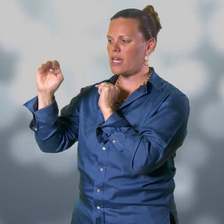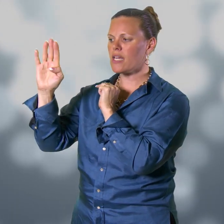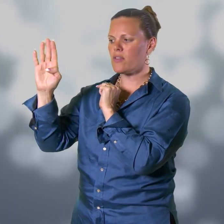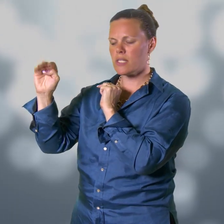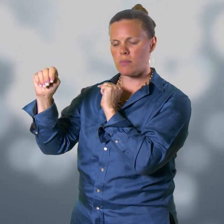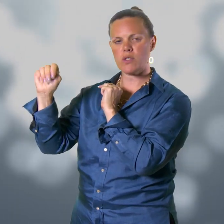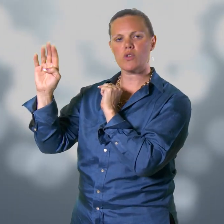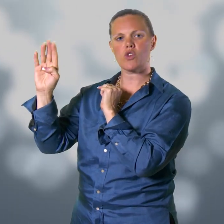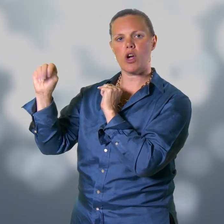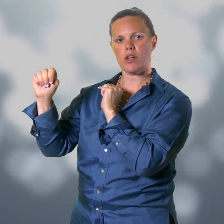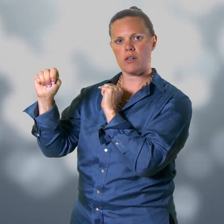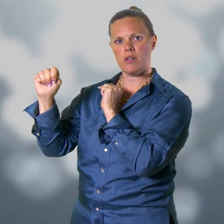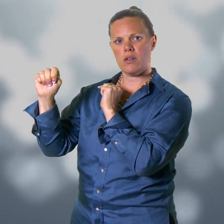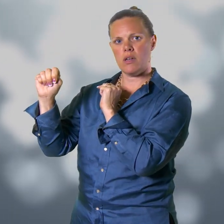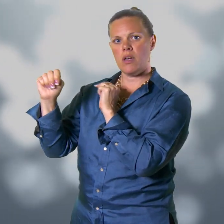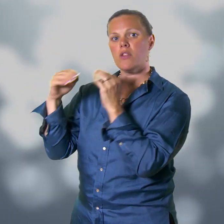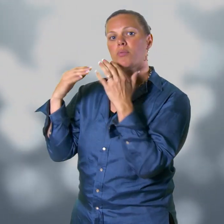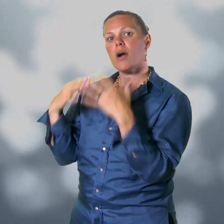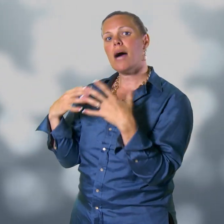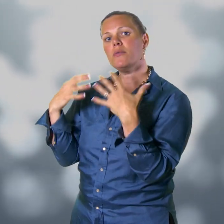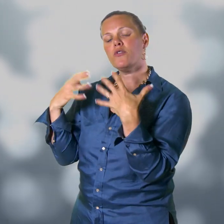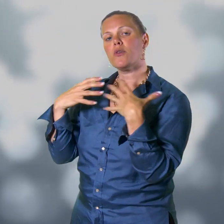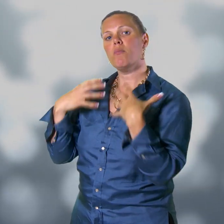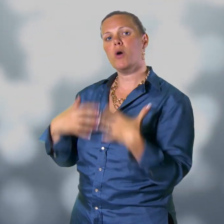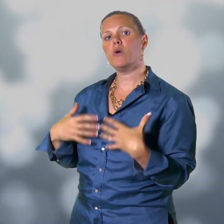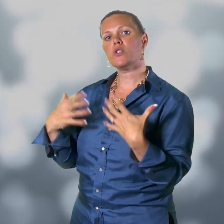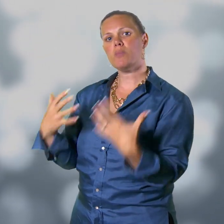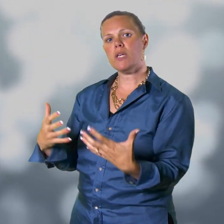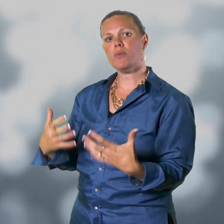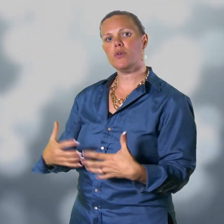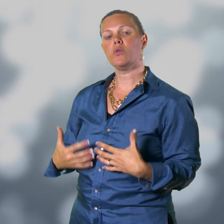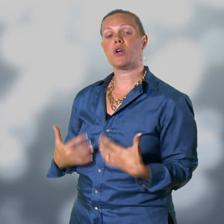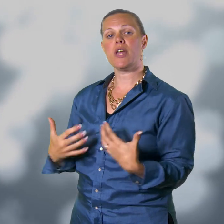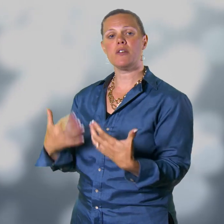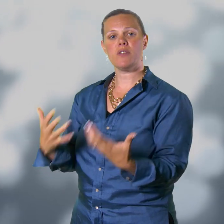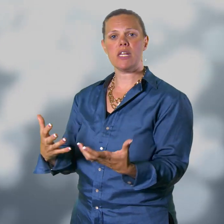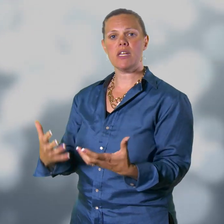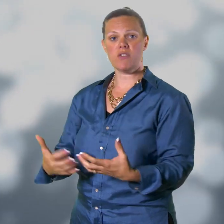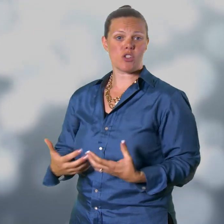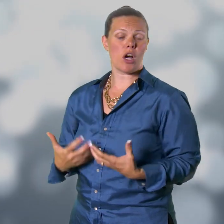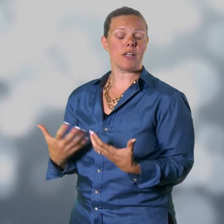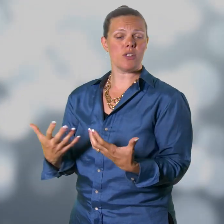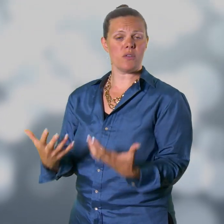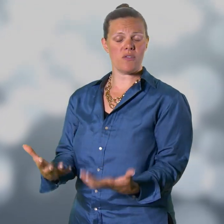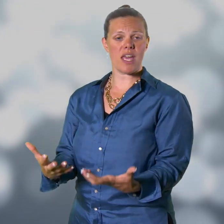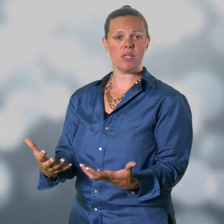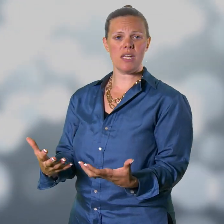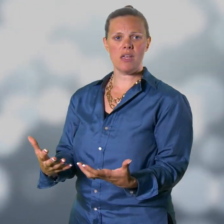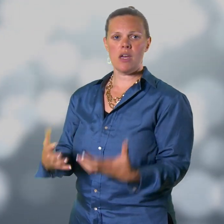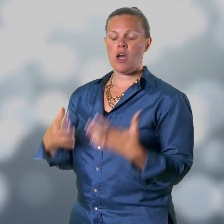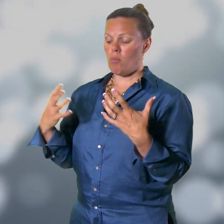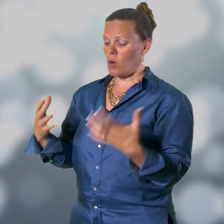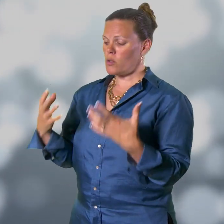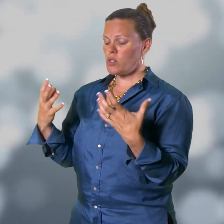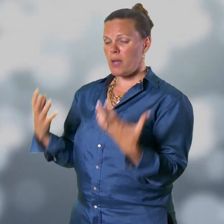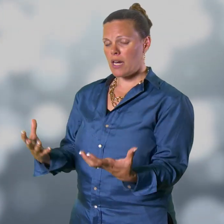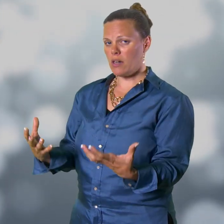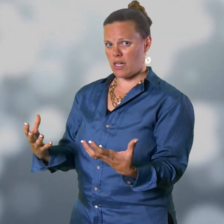to get this muscle stronger. The problem for most people who are intervening, if you're talking to a family, most parents